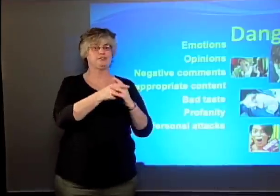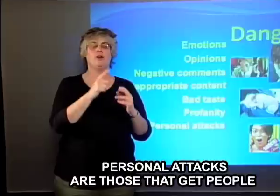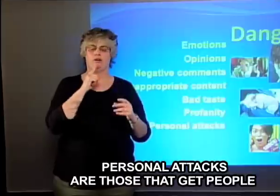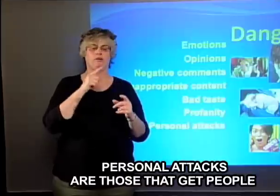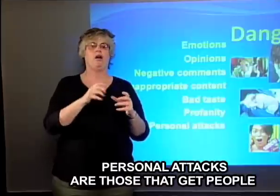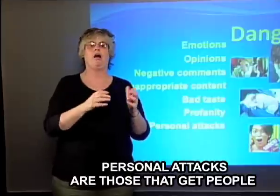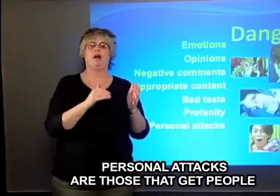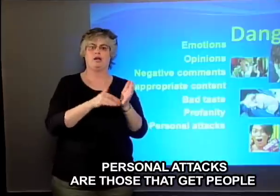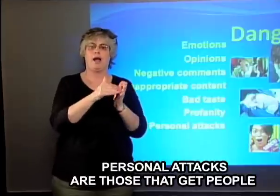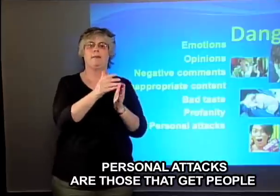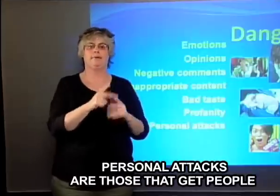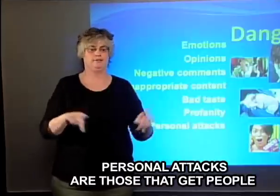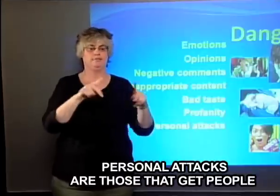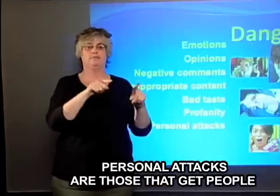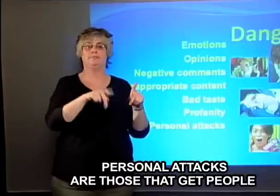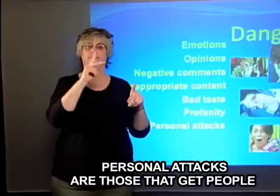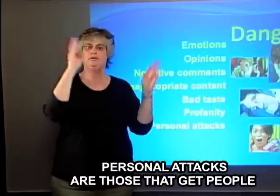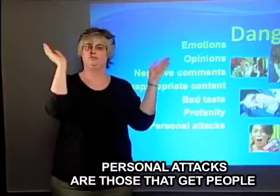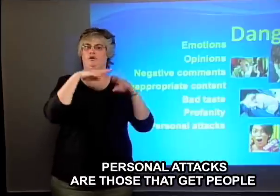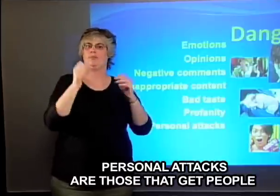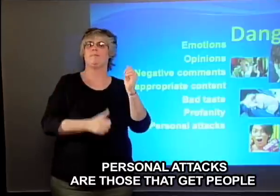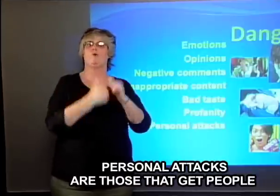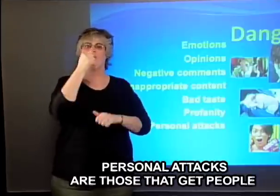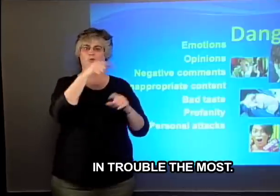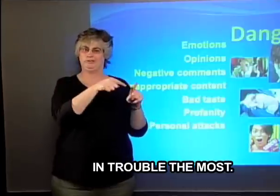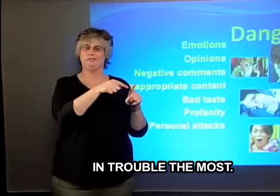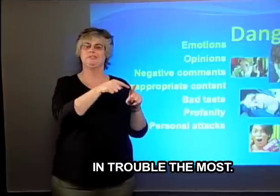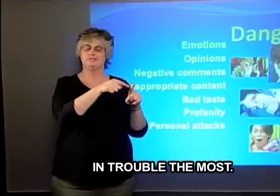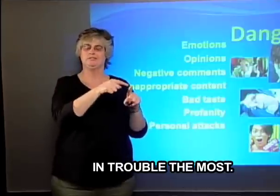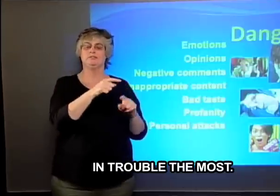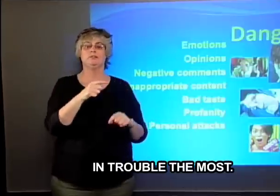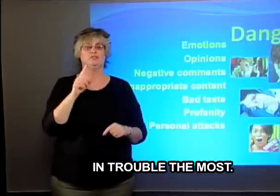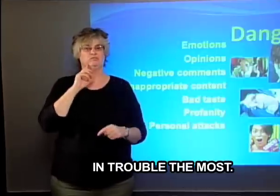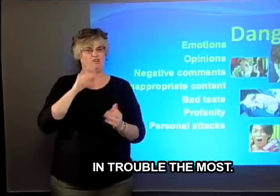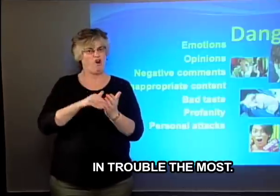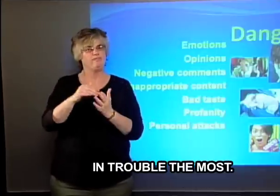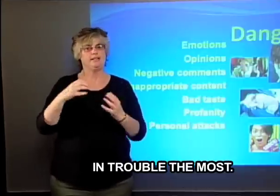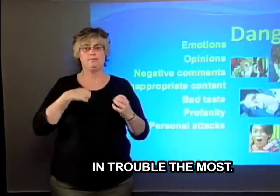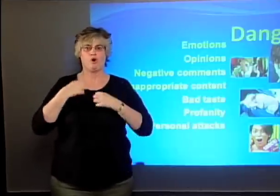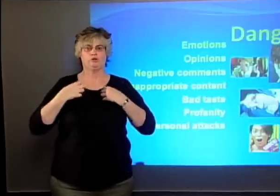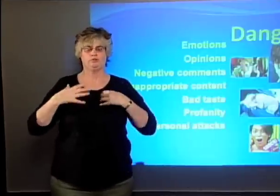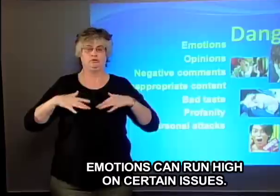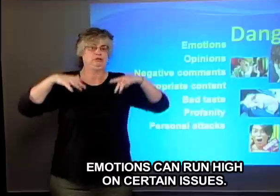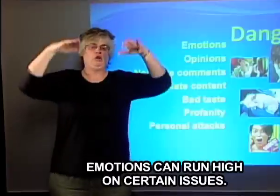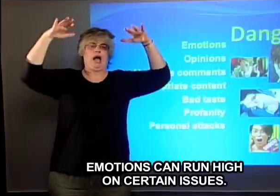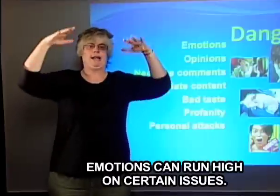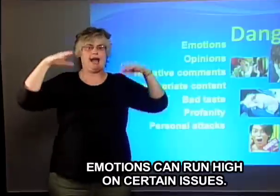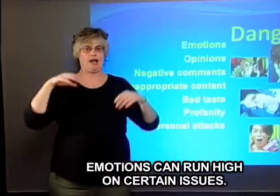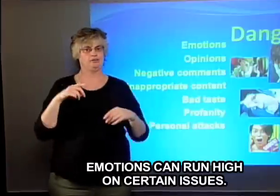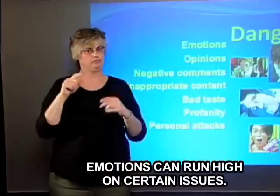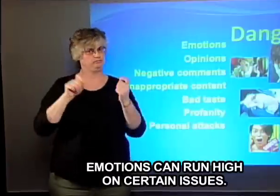Personal attacks are those that get people in trouble the most. Emotions can run